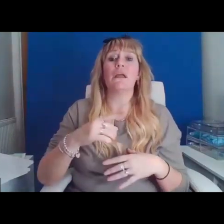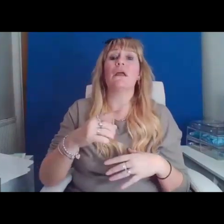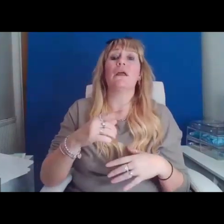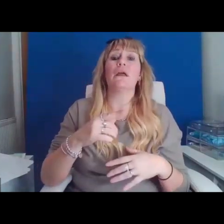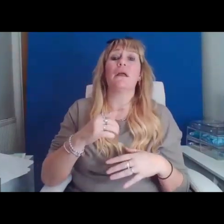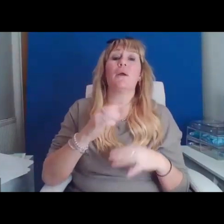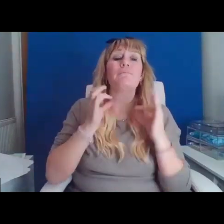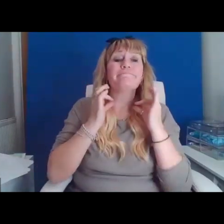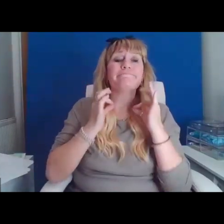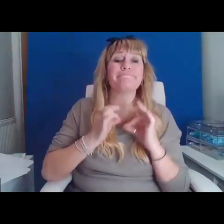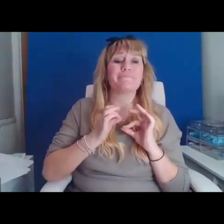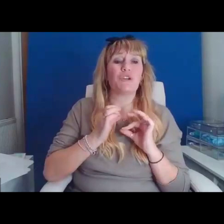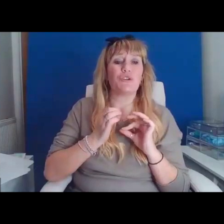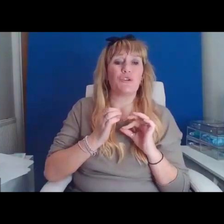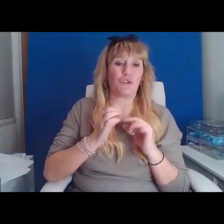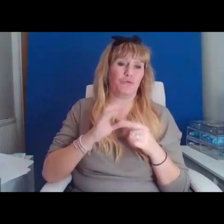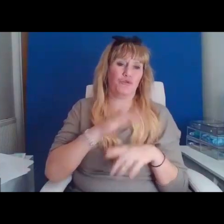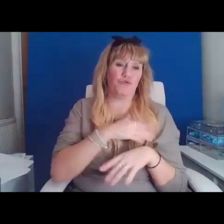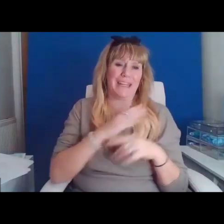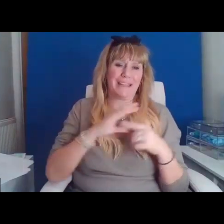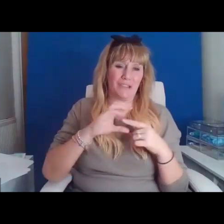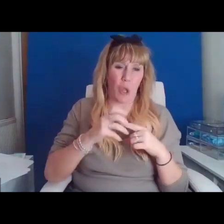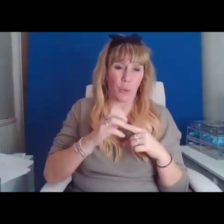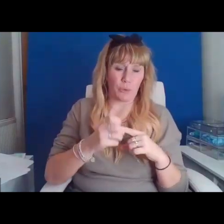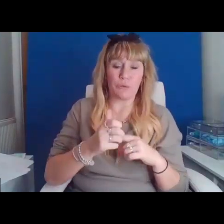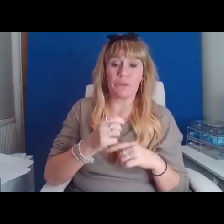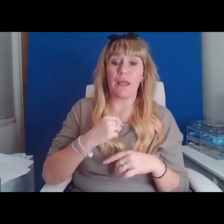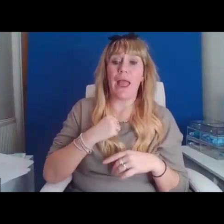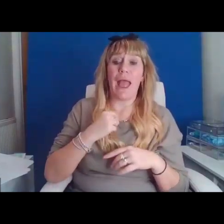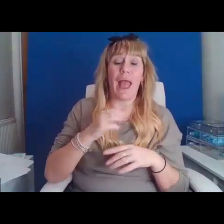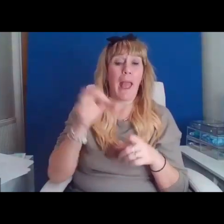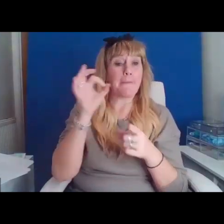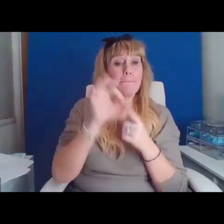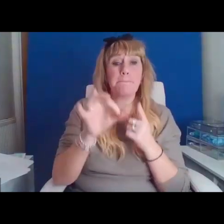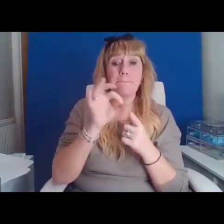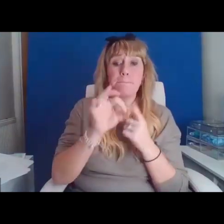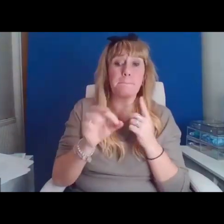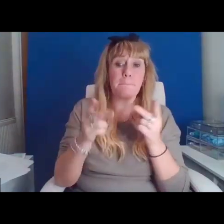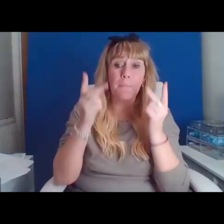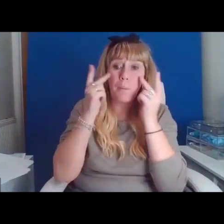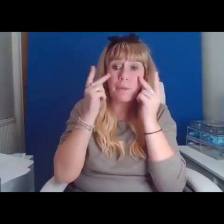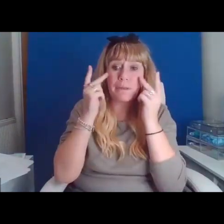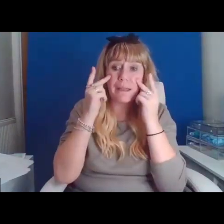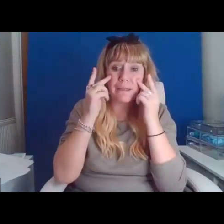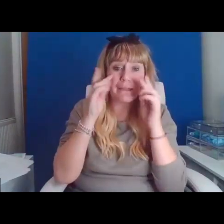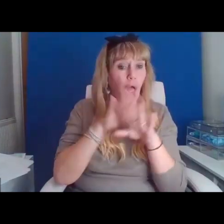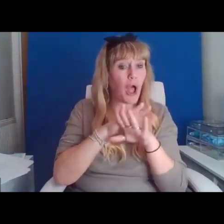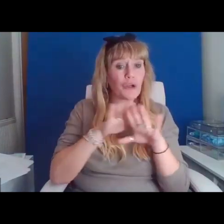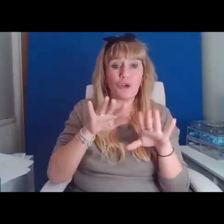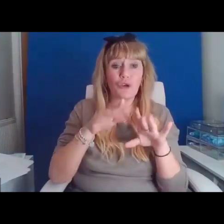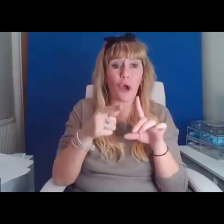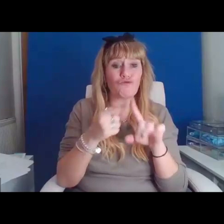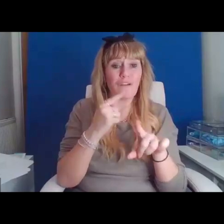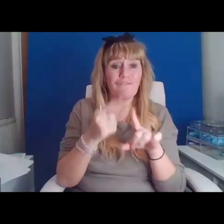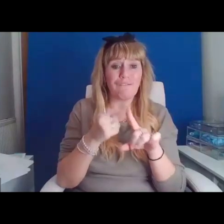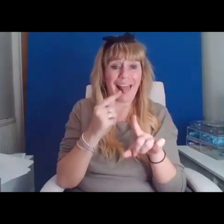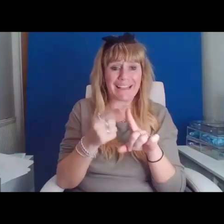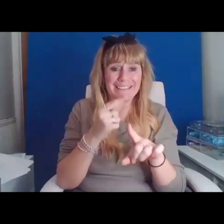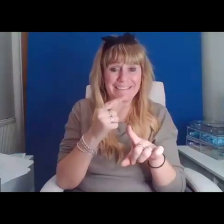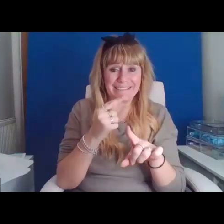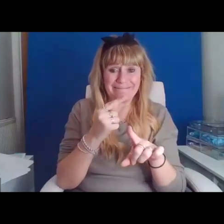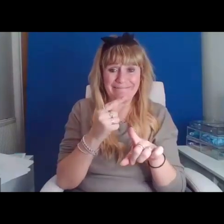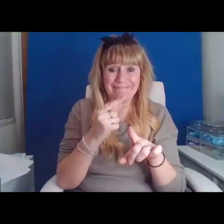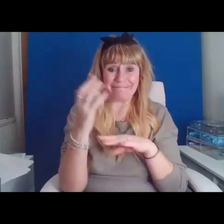my neck and purple glasses which are not non-reflective. I'm sorry, all you can see is the computer screen